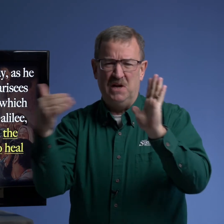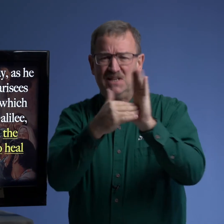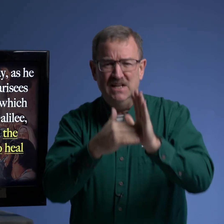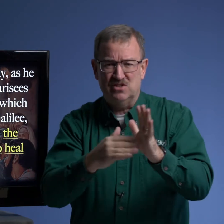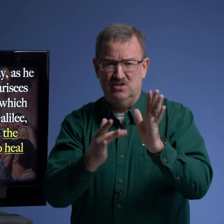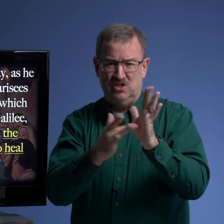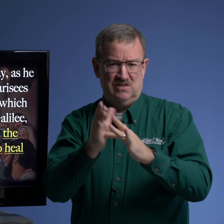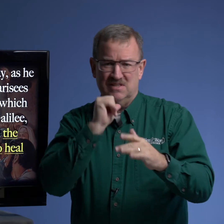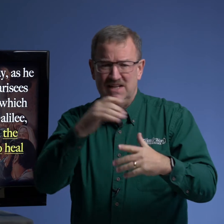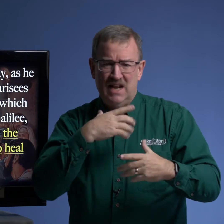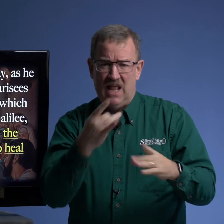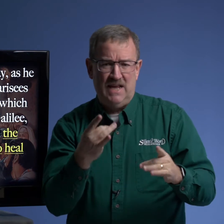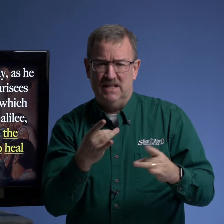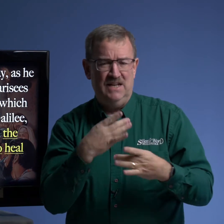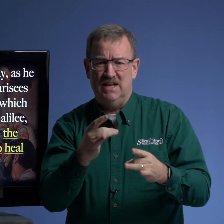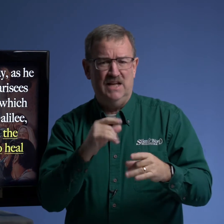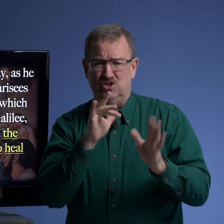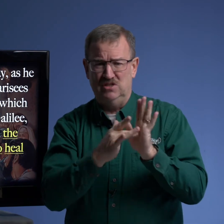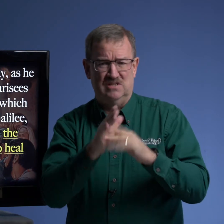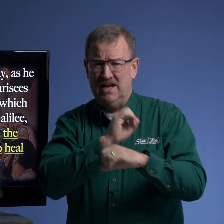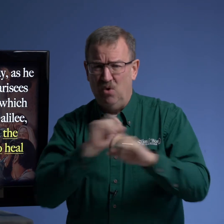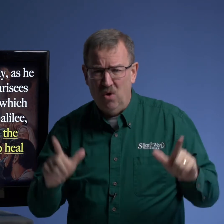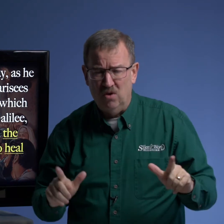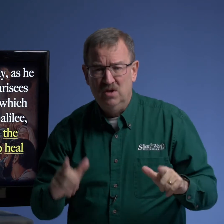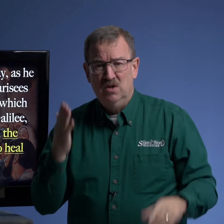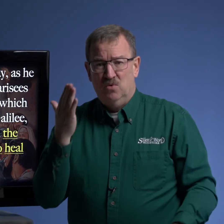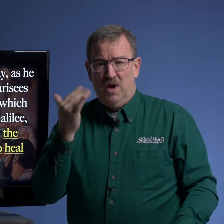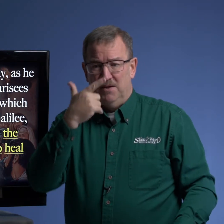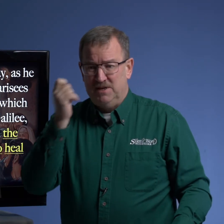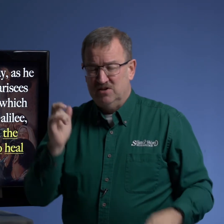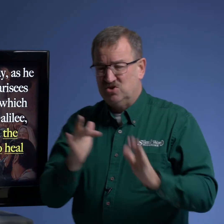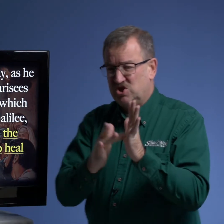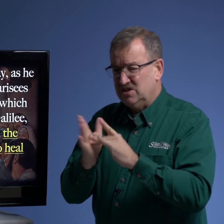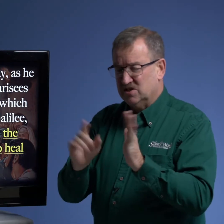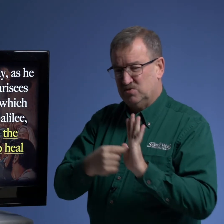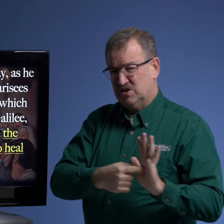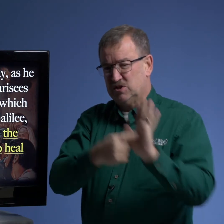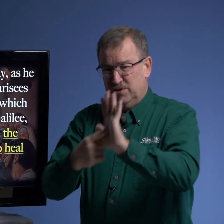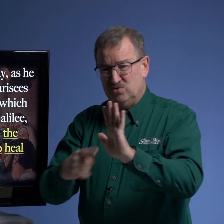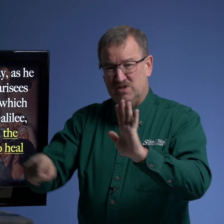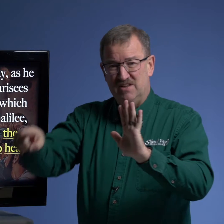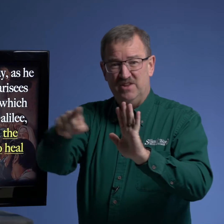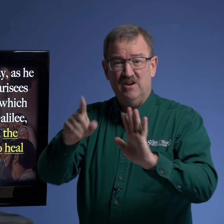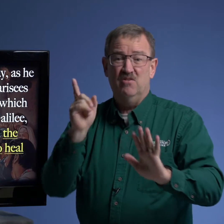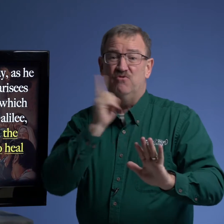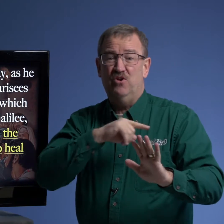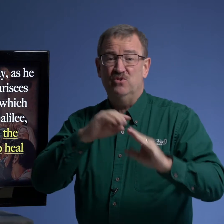against jesus they didn't like they didn't like jesus at all why because jesus was exposing their false